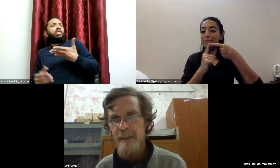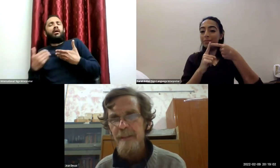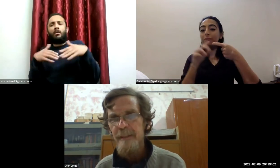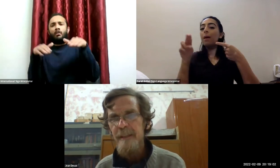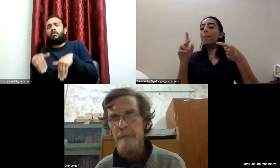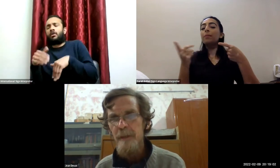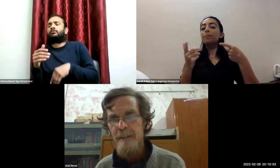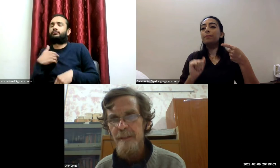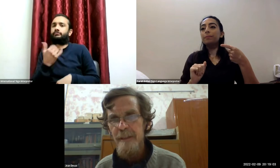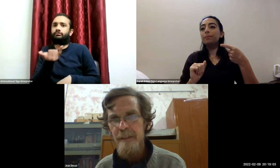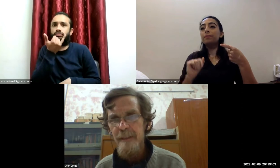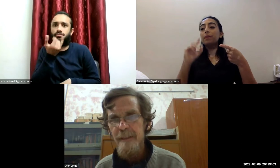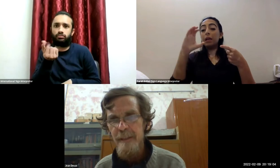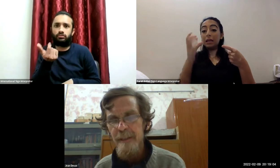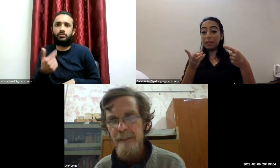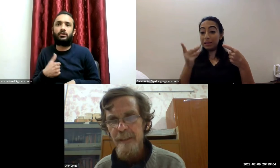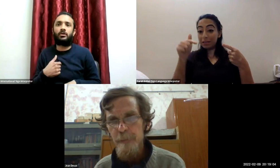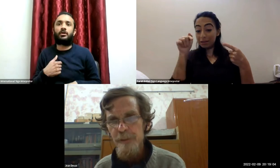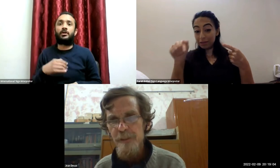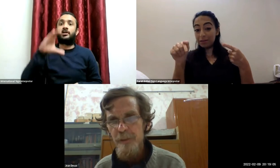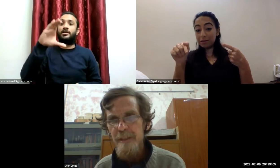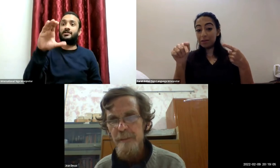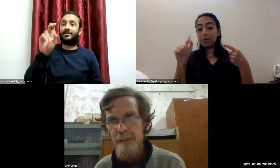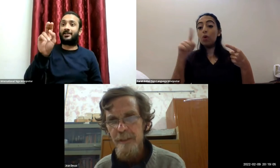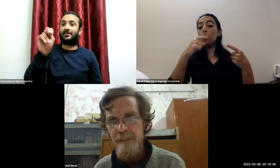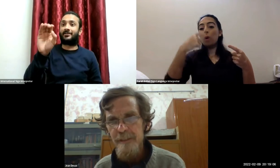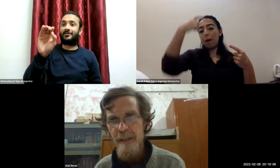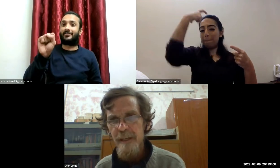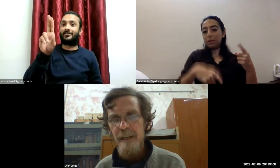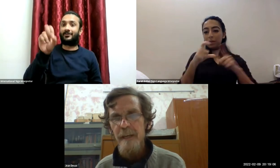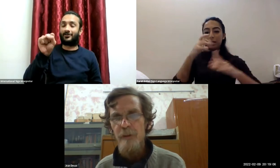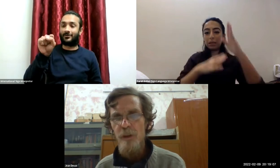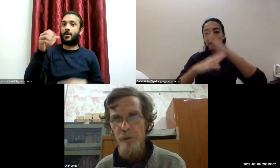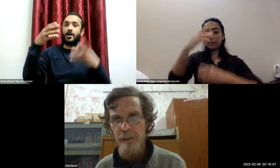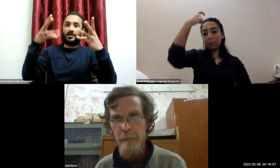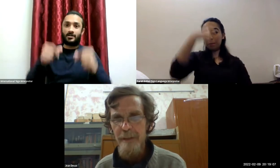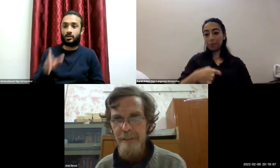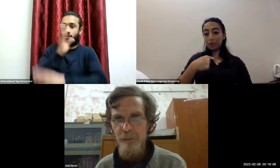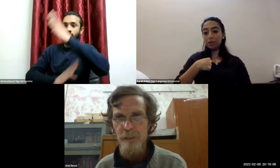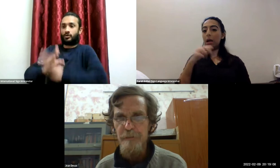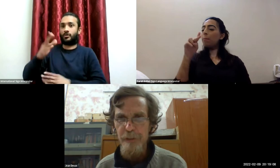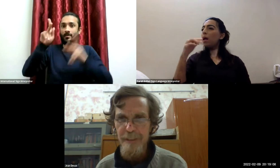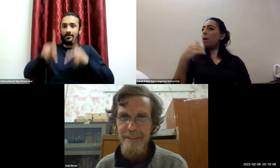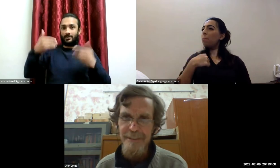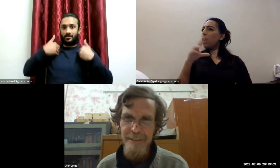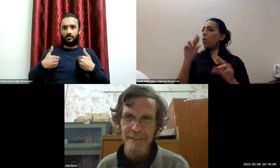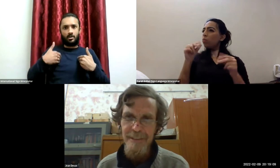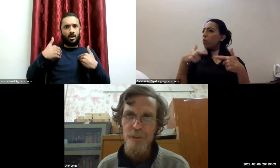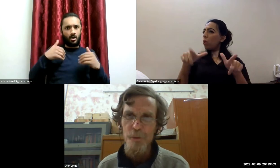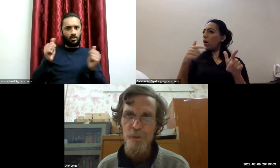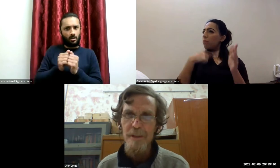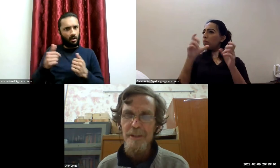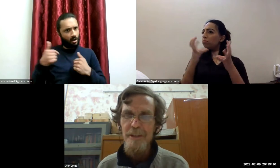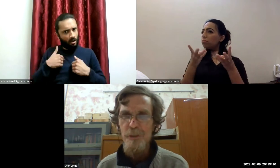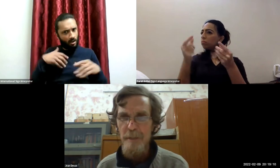that the ability that the persons with disabilities have a lower ability to convert these assets